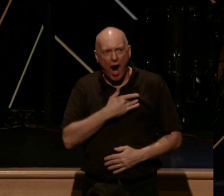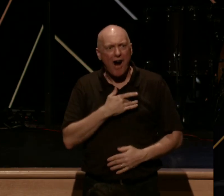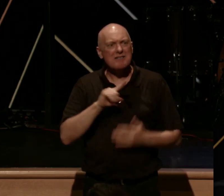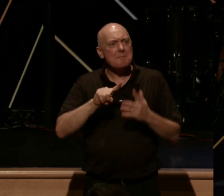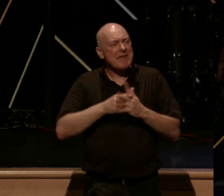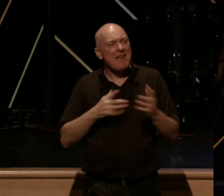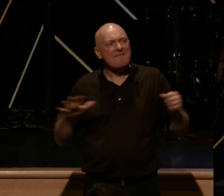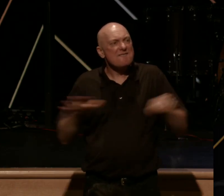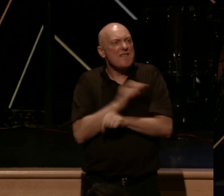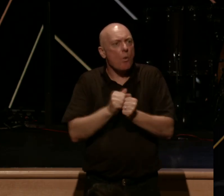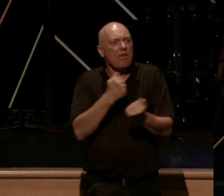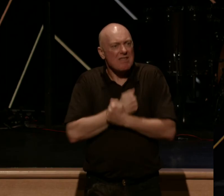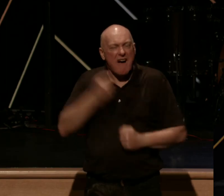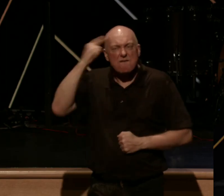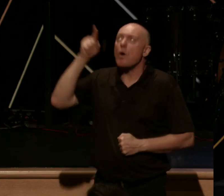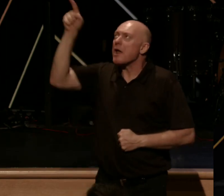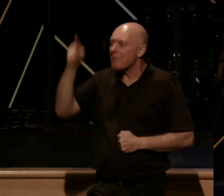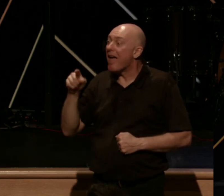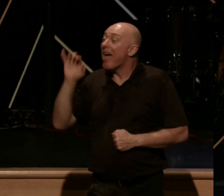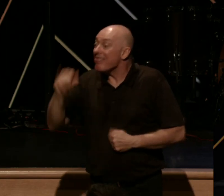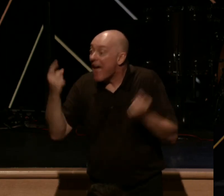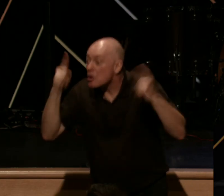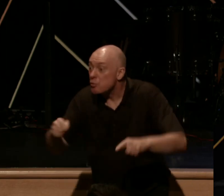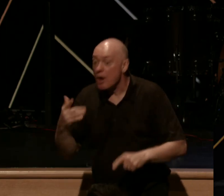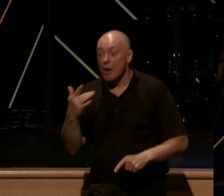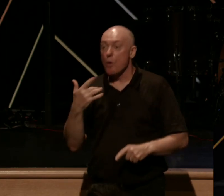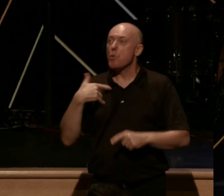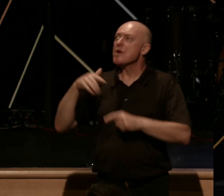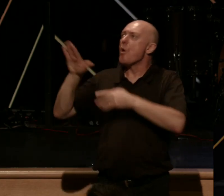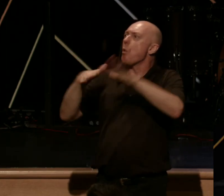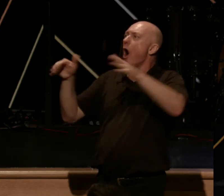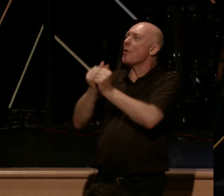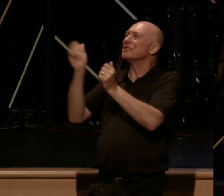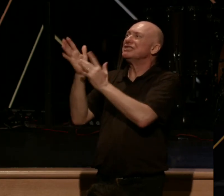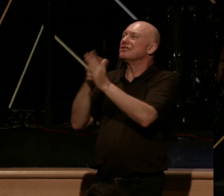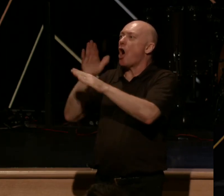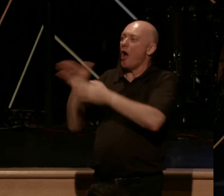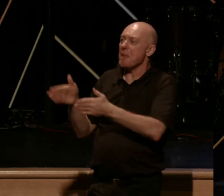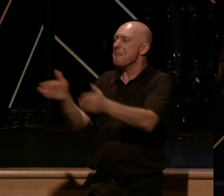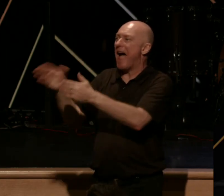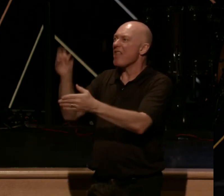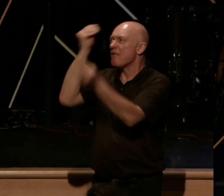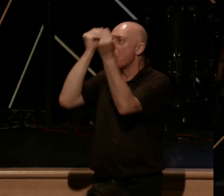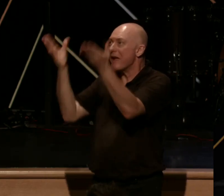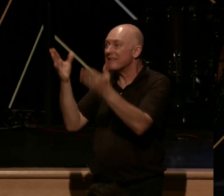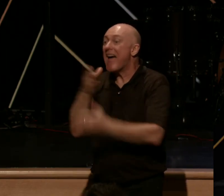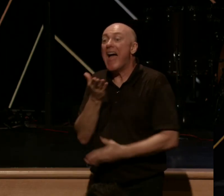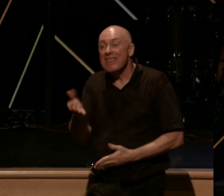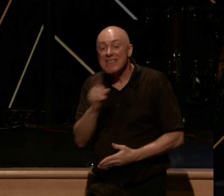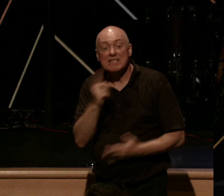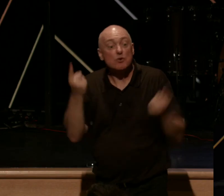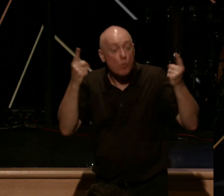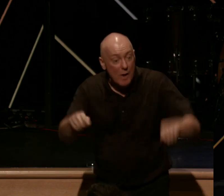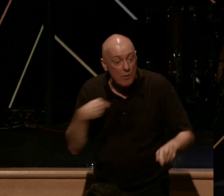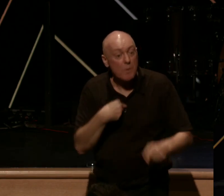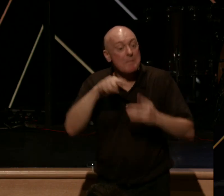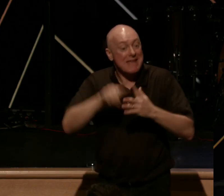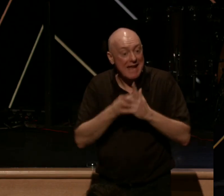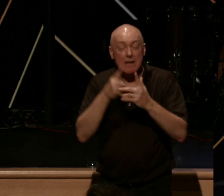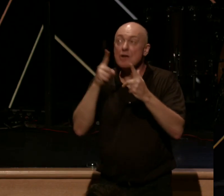with love for him. This is when we begin to walk with Jesus on the path of obedience. And this is when we begin to abide in